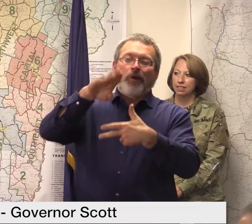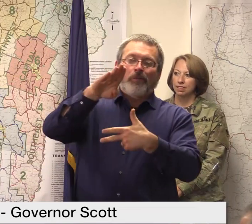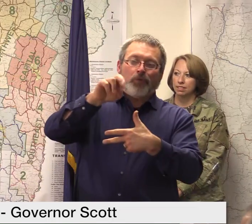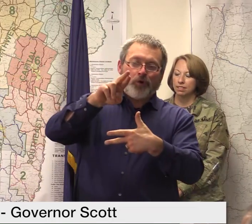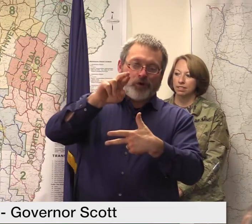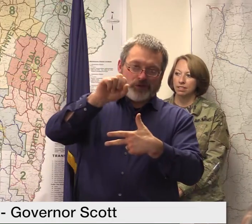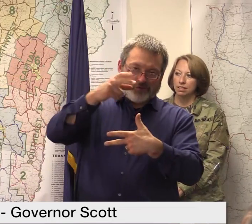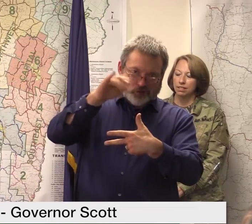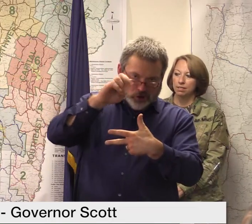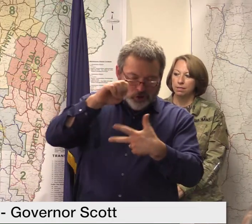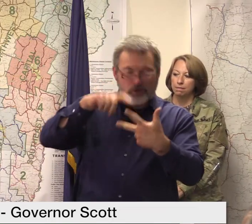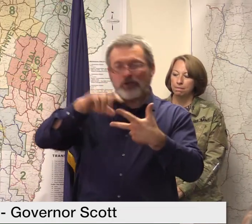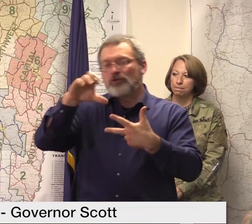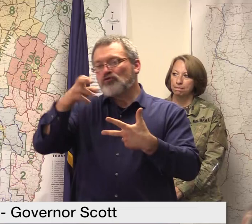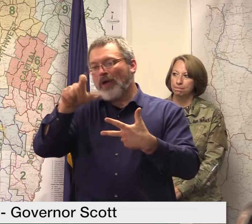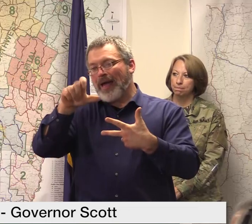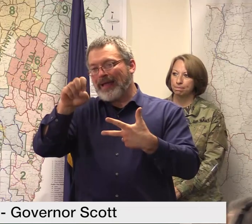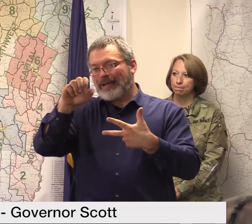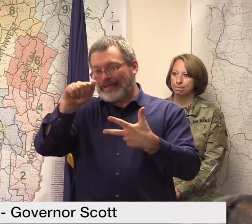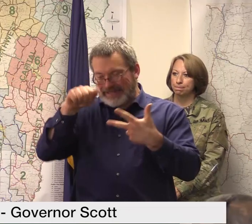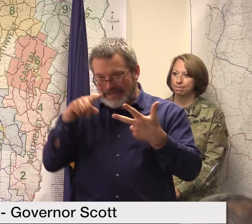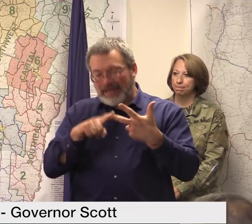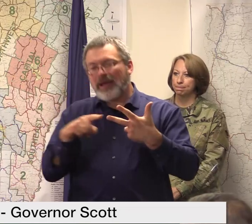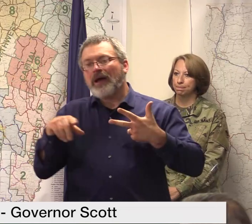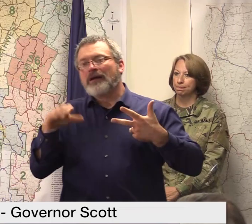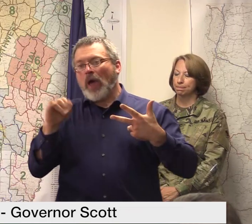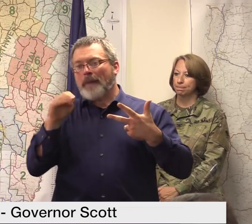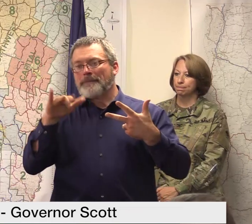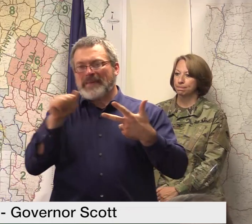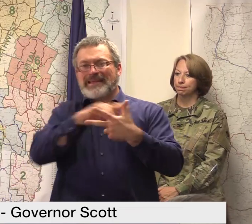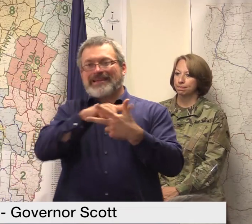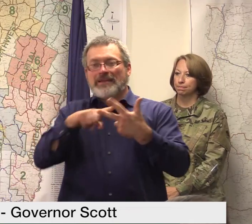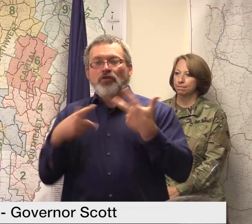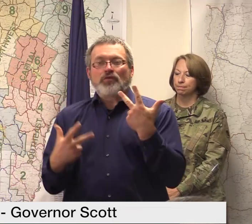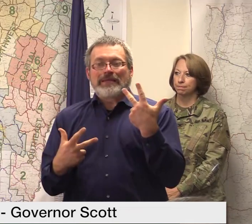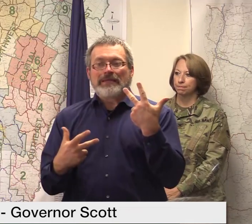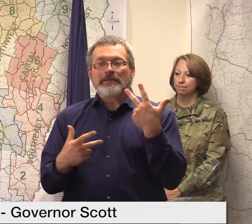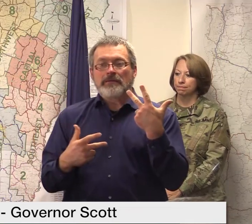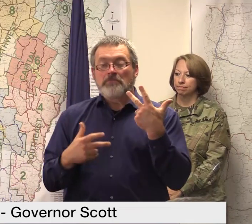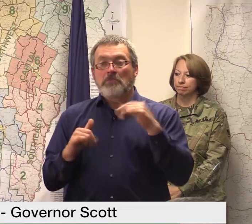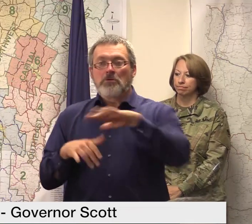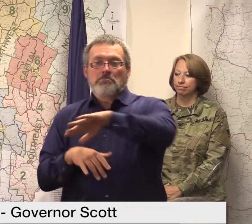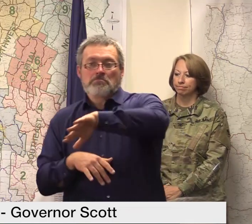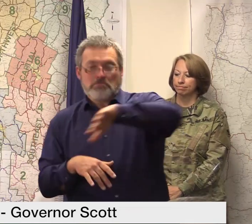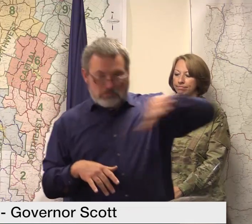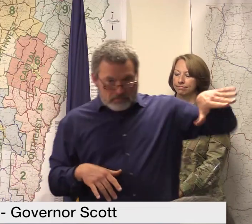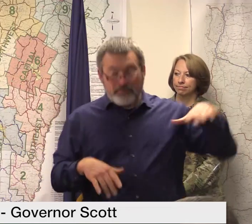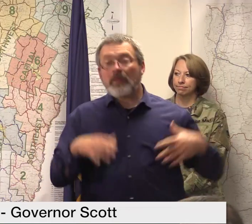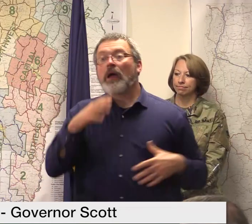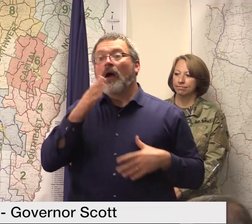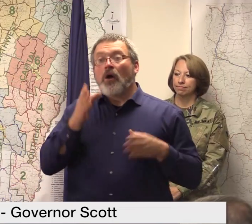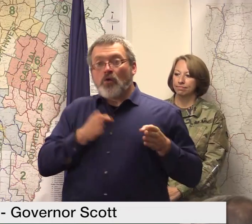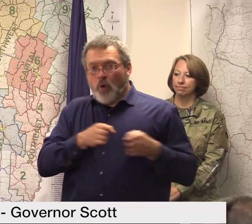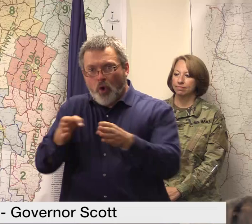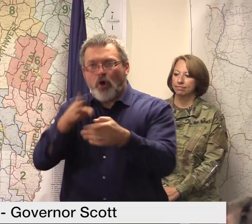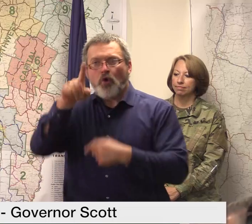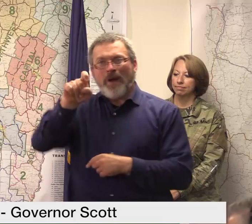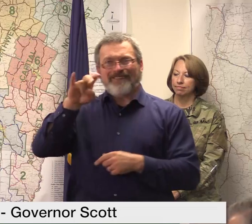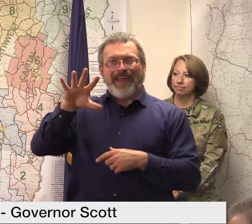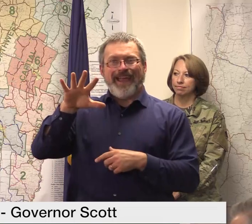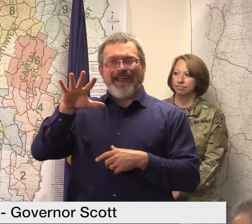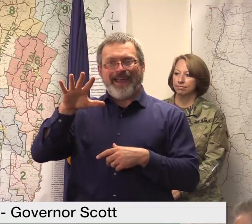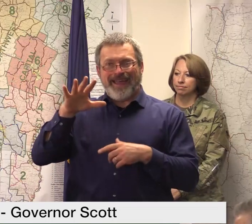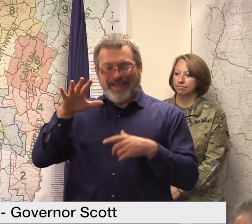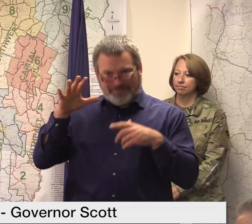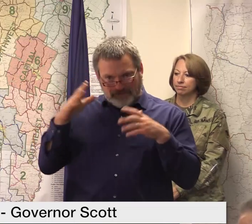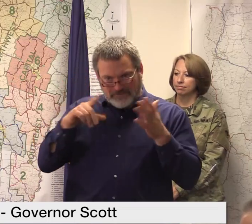475 bridge inspections across the state of vermont both on state bridges and town bridges 46